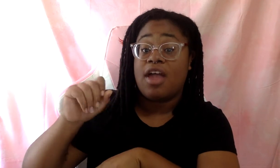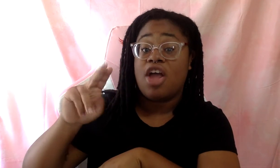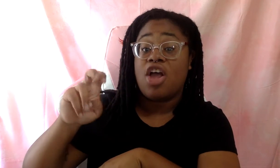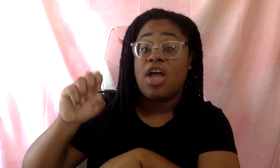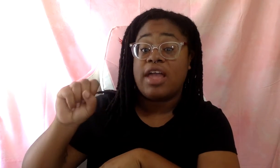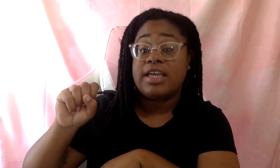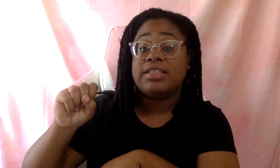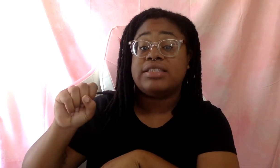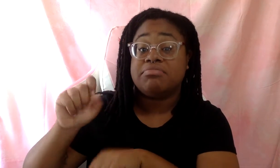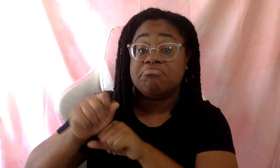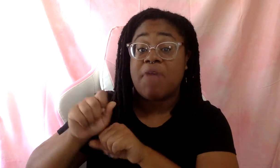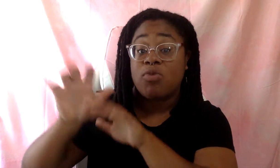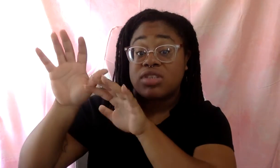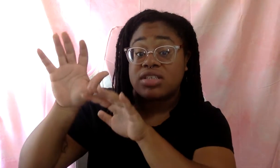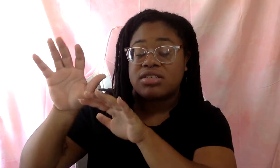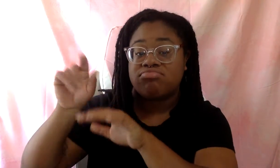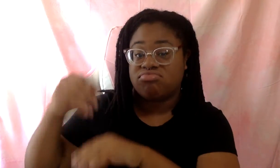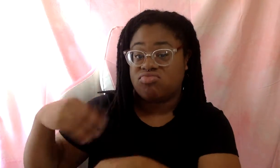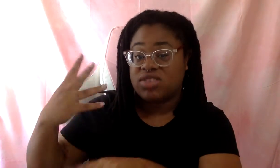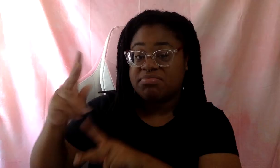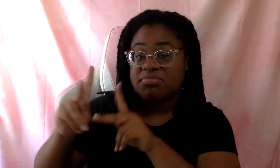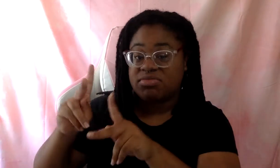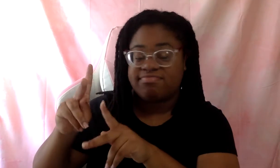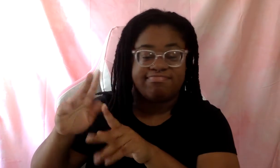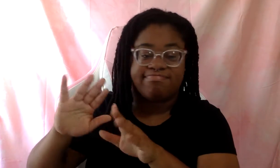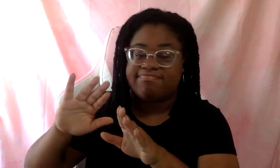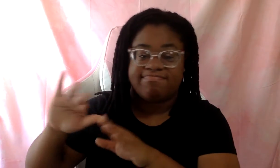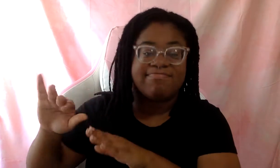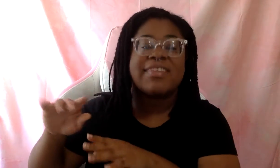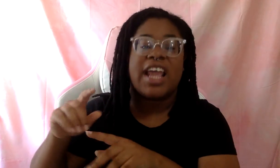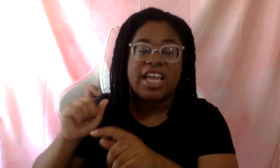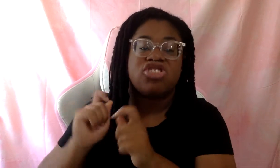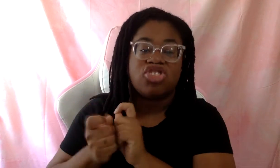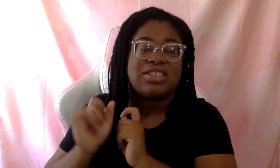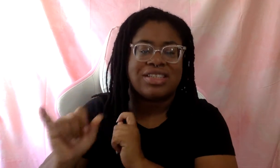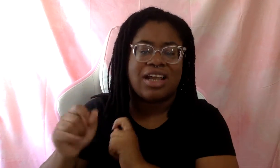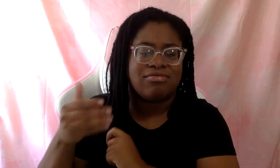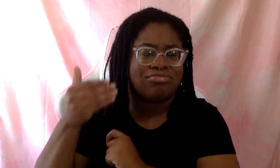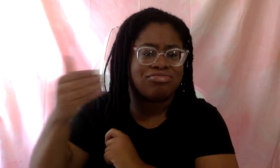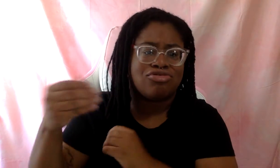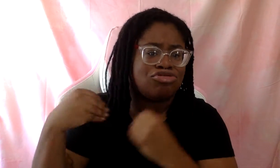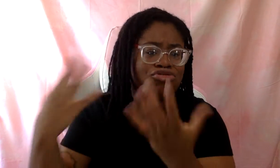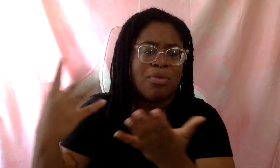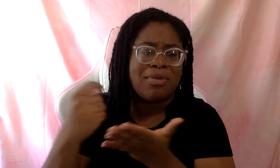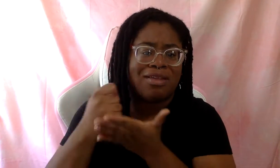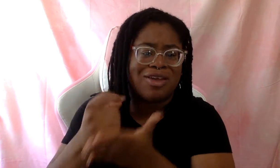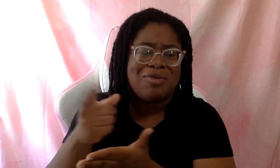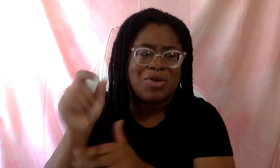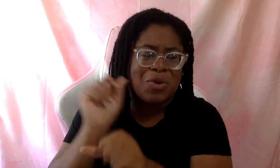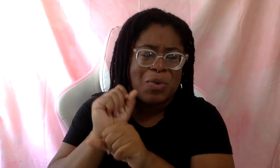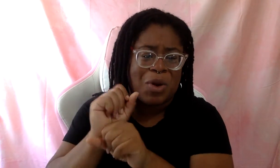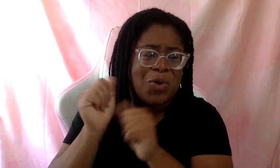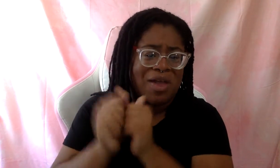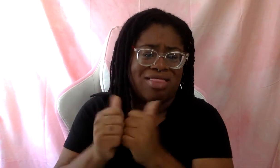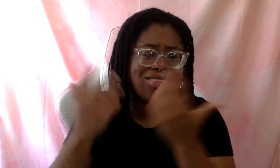There are literally any other therapist you can work with. Um, and when you're dealing with